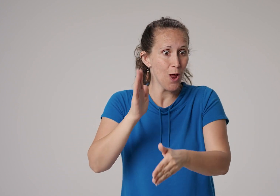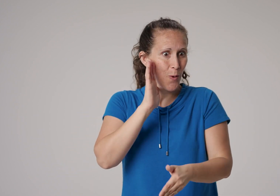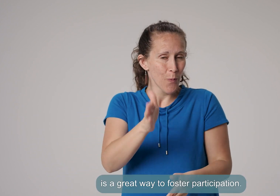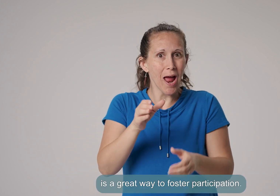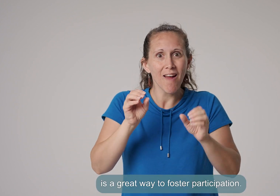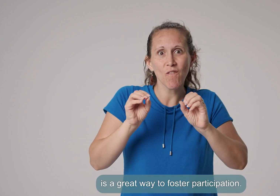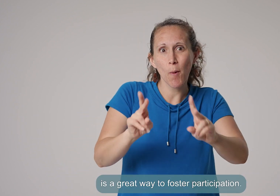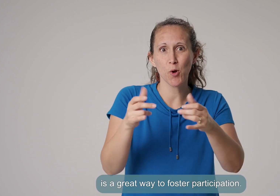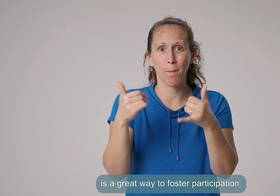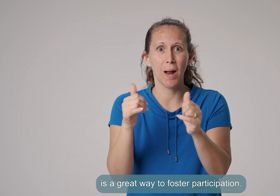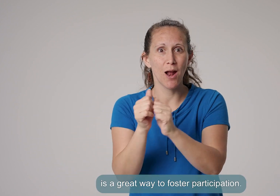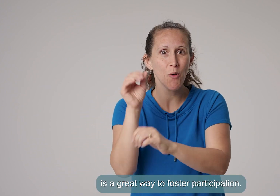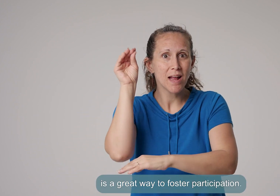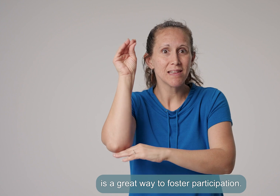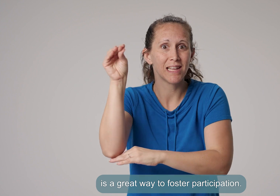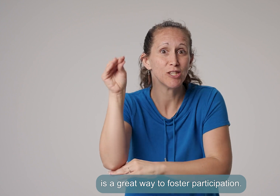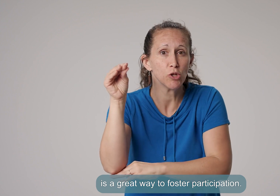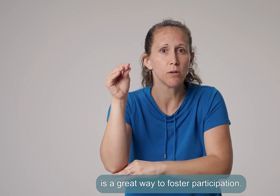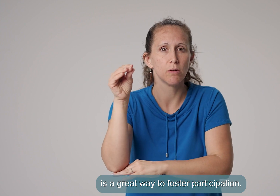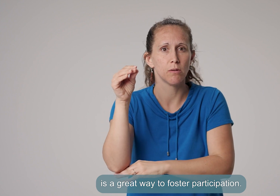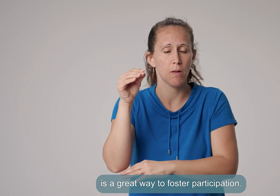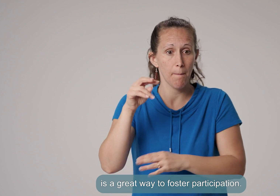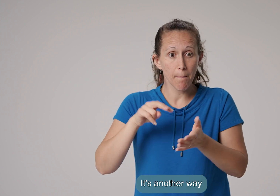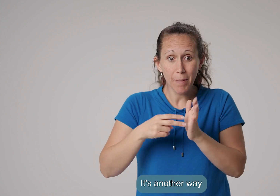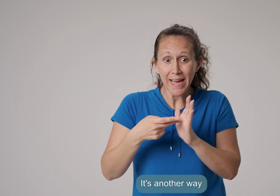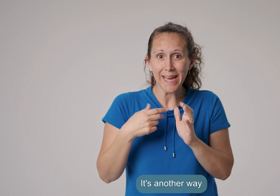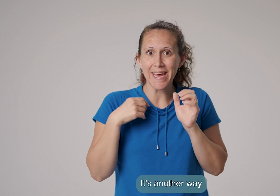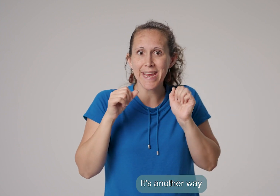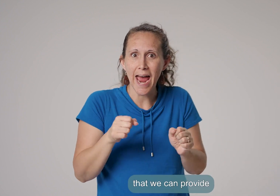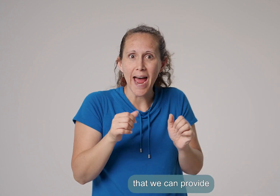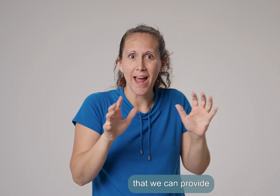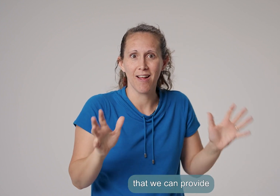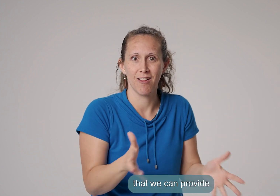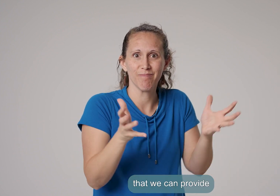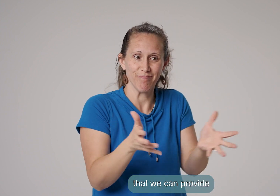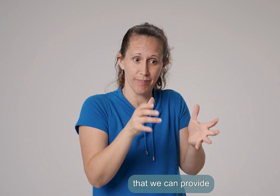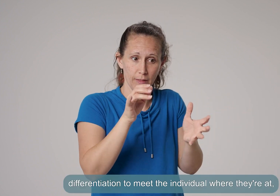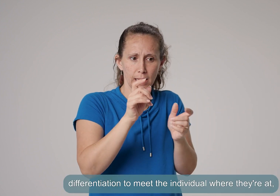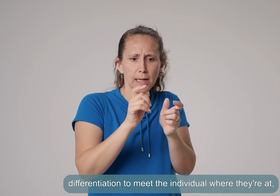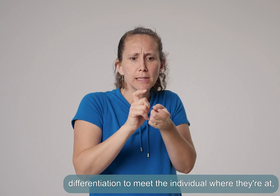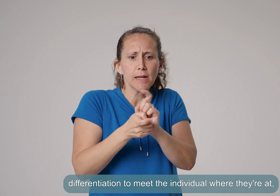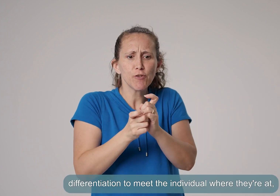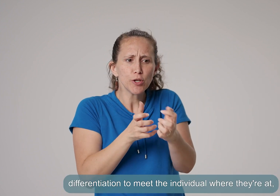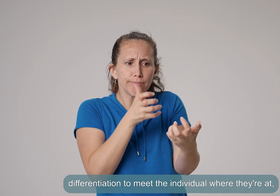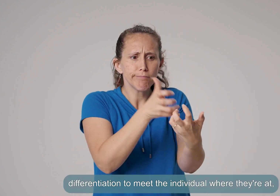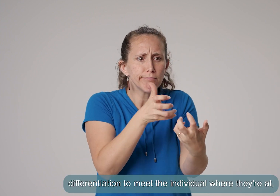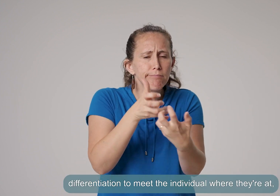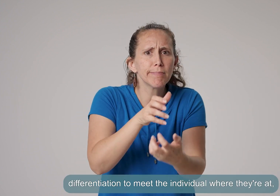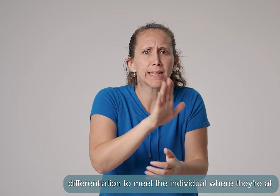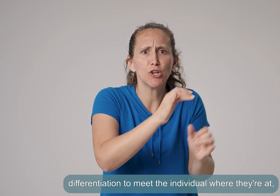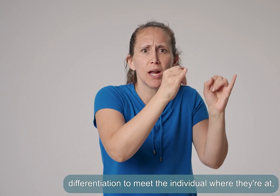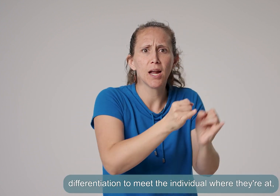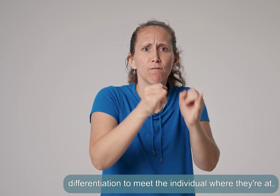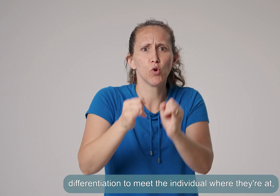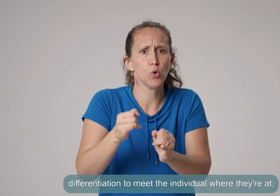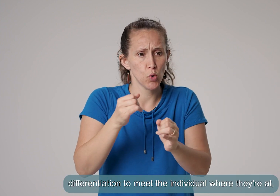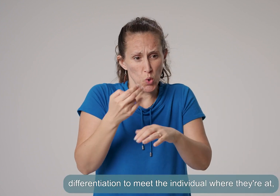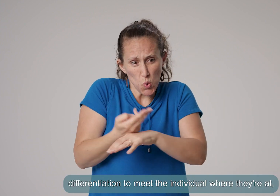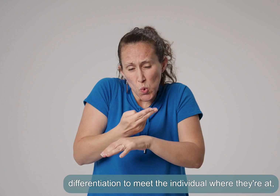is a great way to foster participation. It's another way that we can provide differentiation to meet the individual where they're